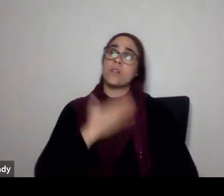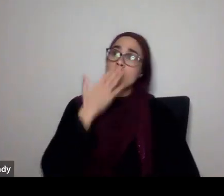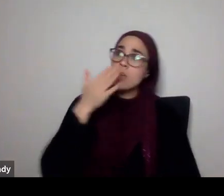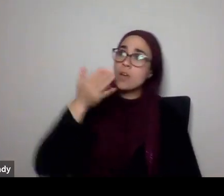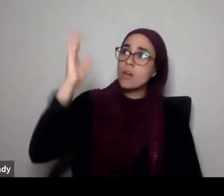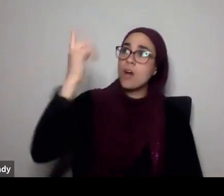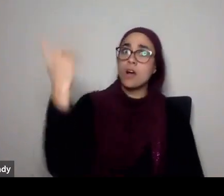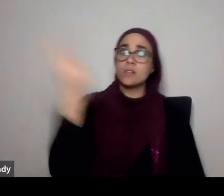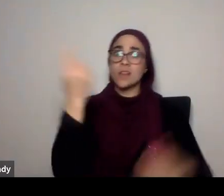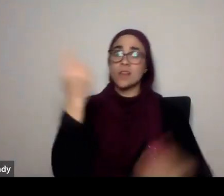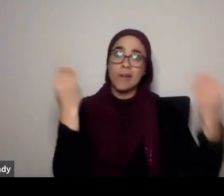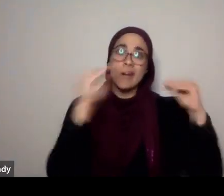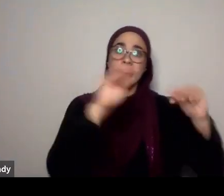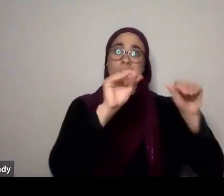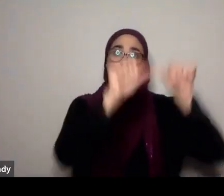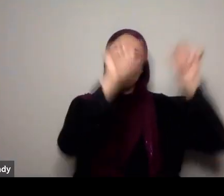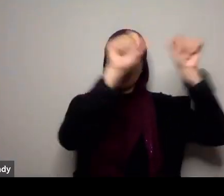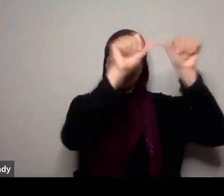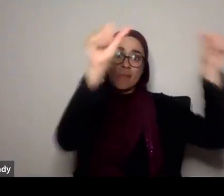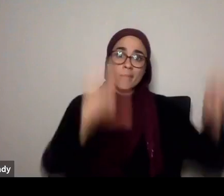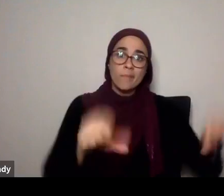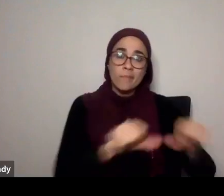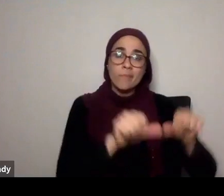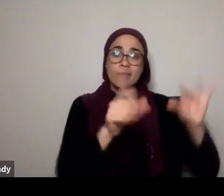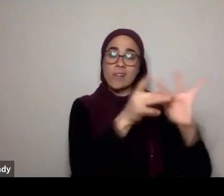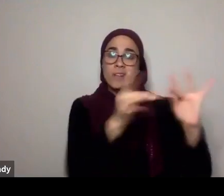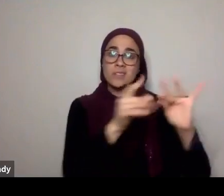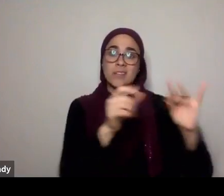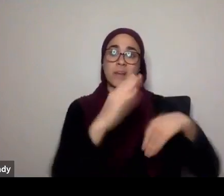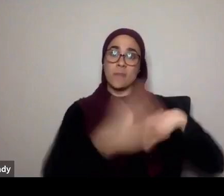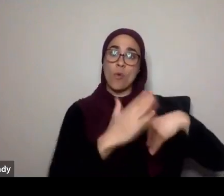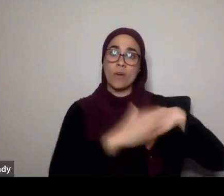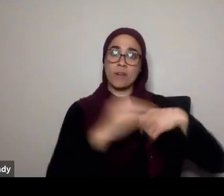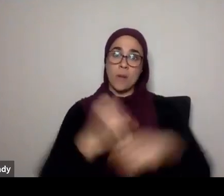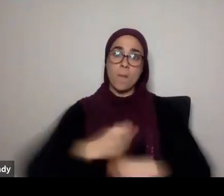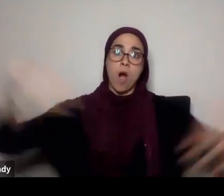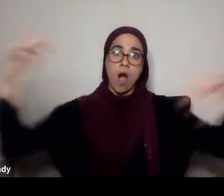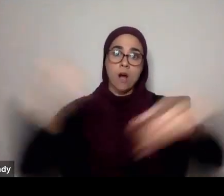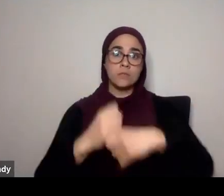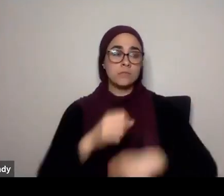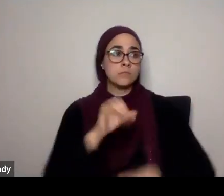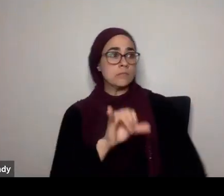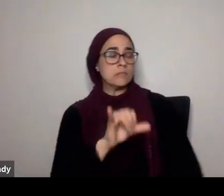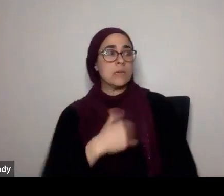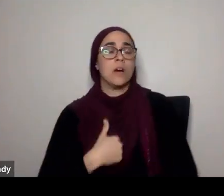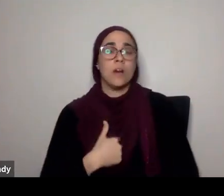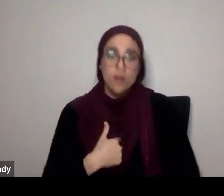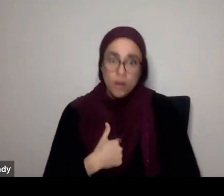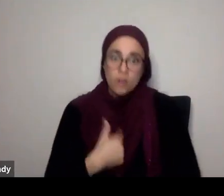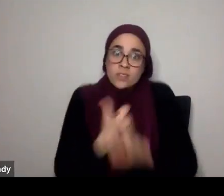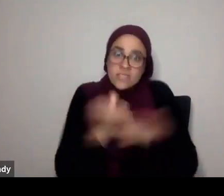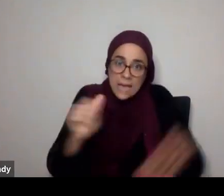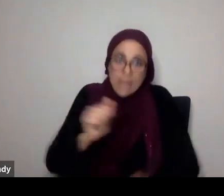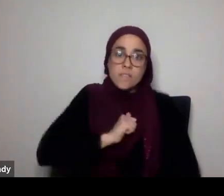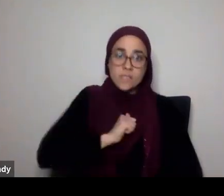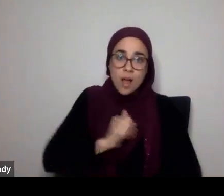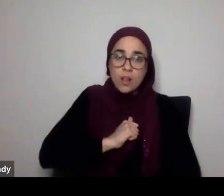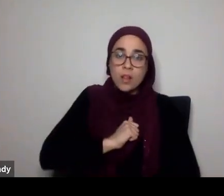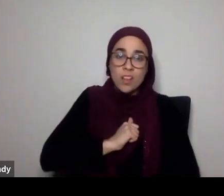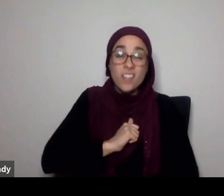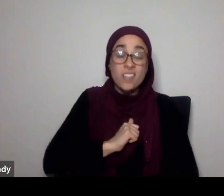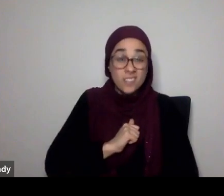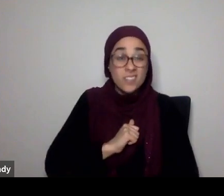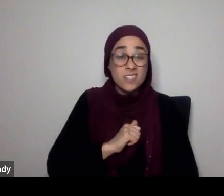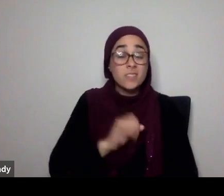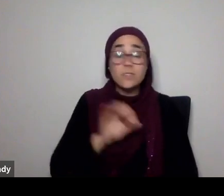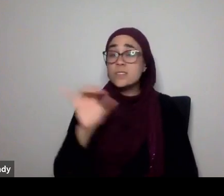So when Allah gives you the same warning signs, do not do this haram. Do not do this thing. Do not approach this. Do not come close